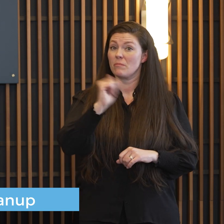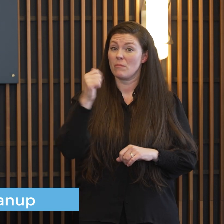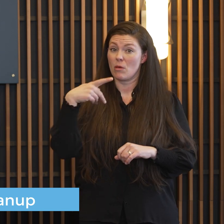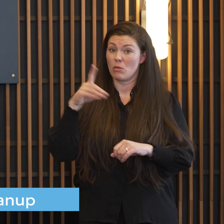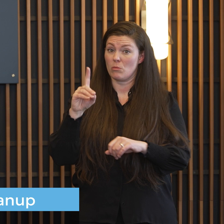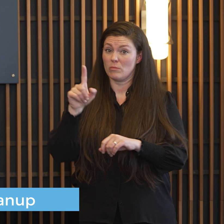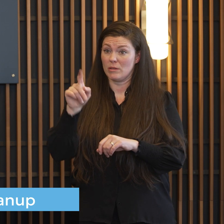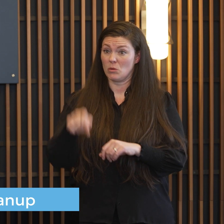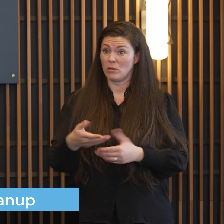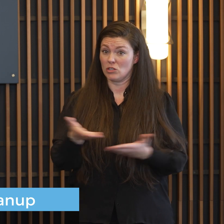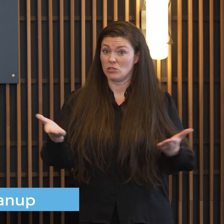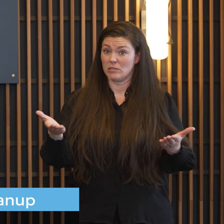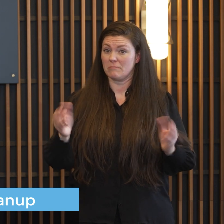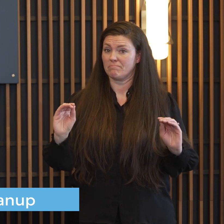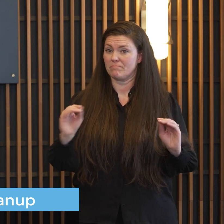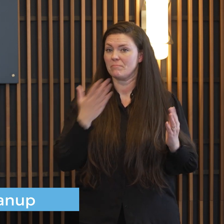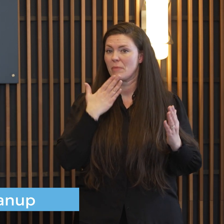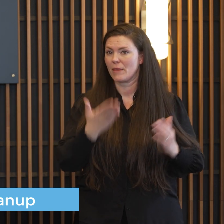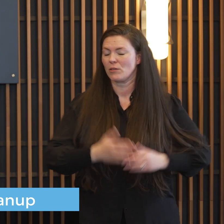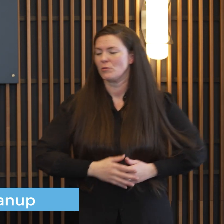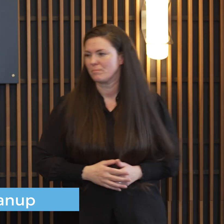all right thank you